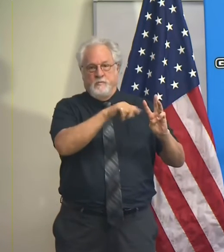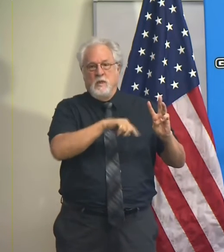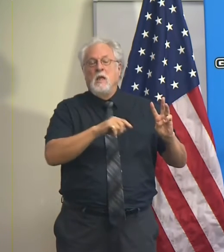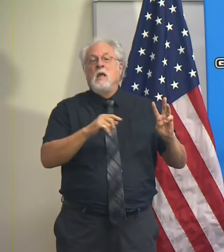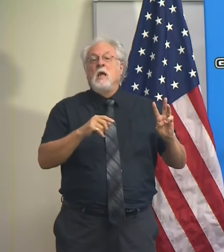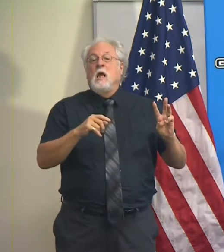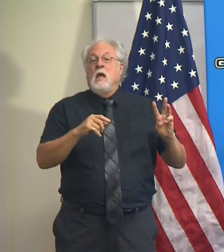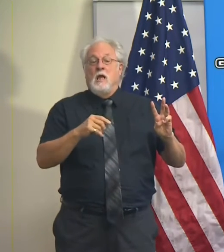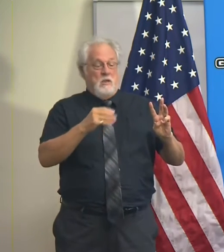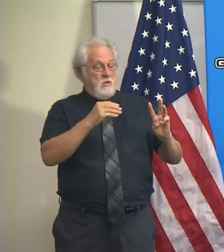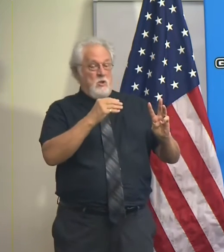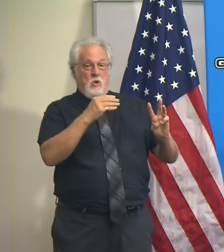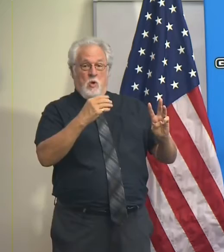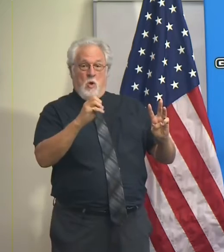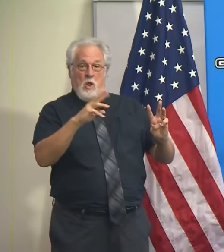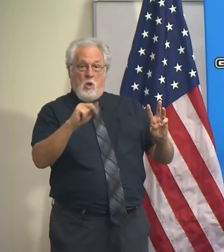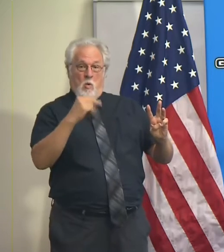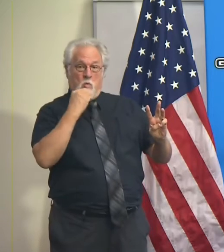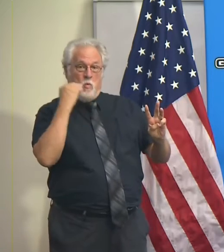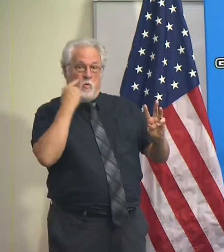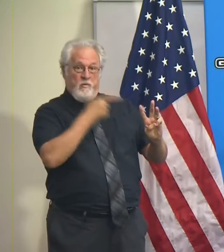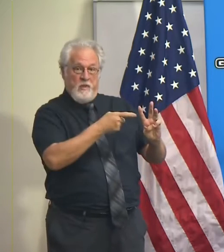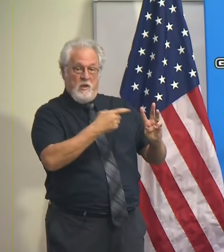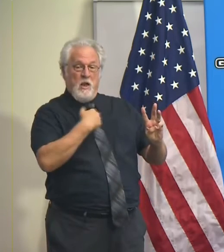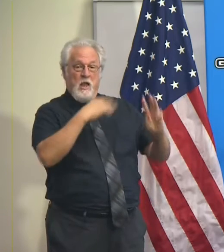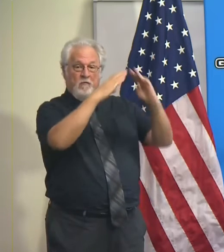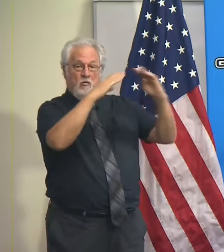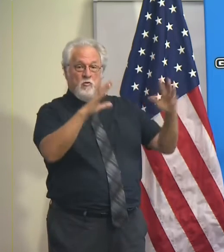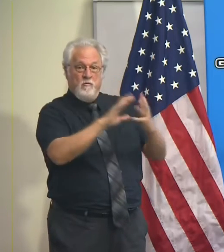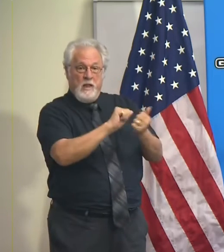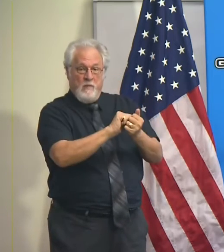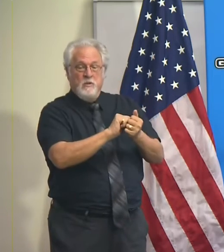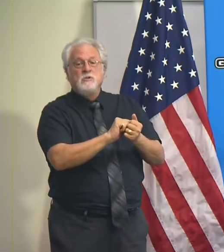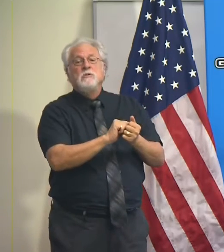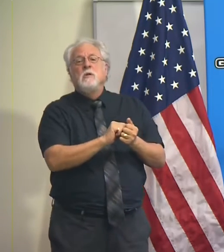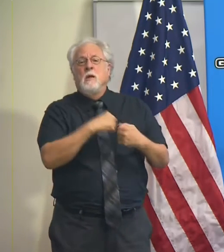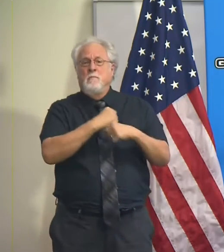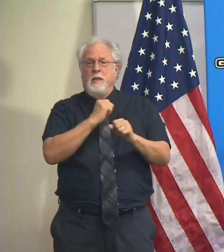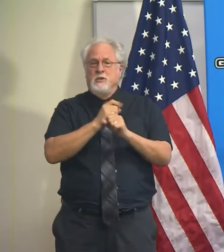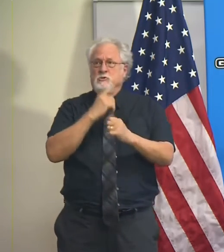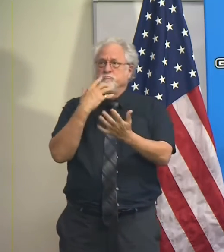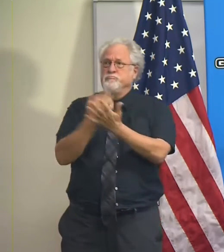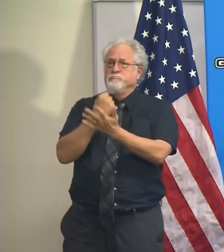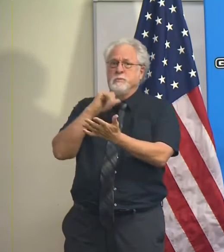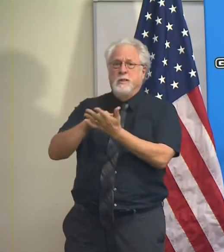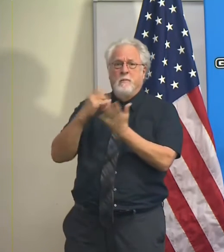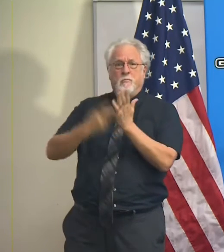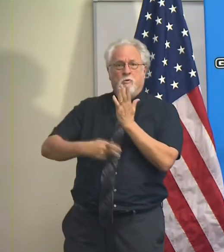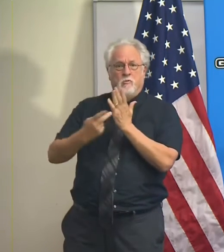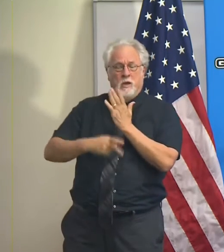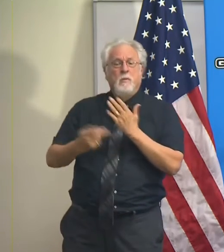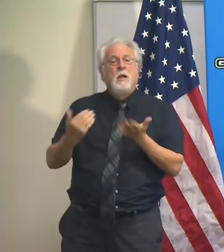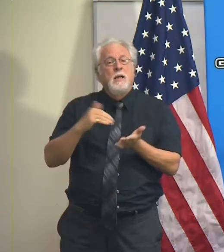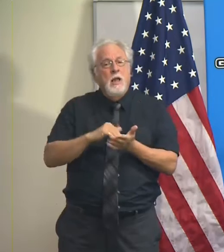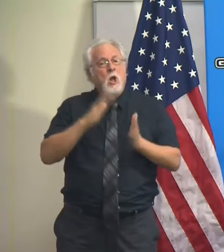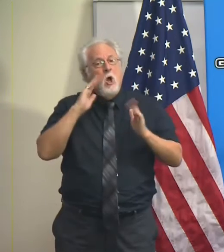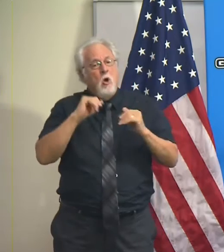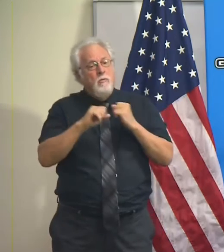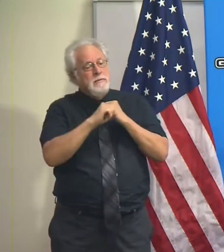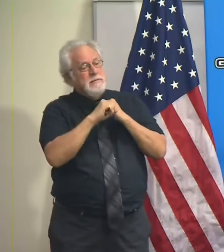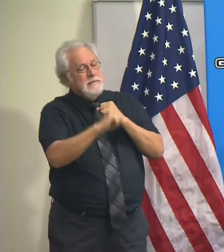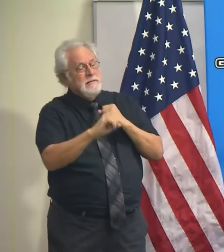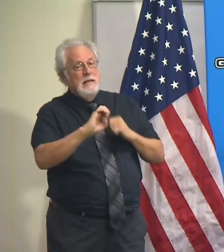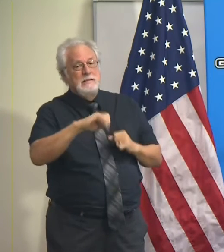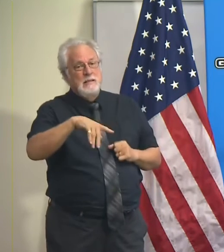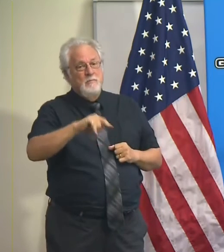So if you're a homeowner there and you've got roof damage, please make sure you take advantage of this program. Again we hope it will be extended until